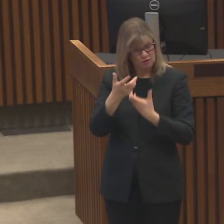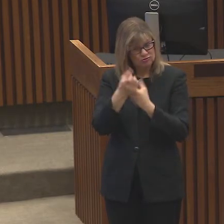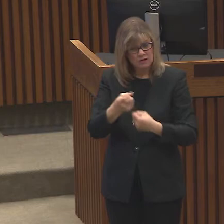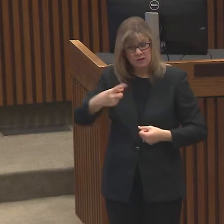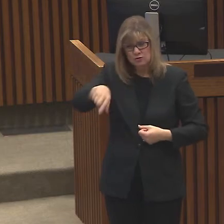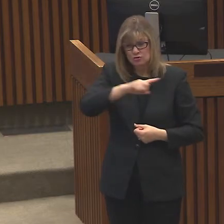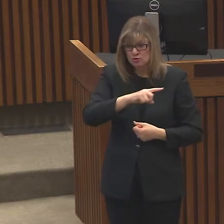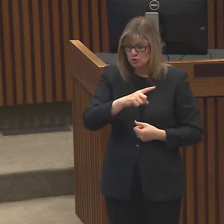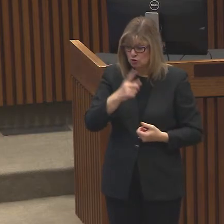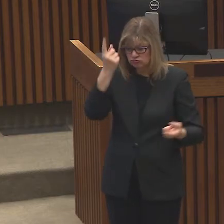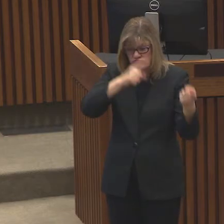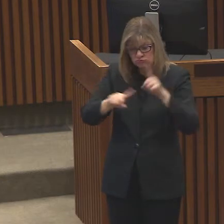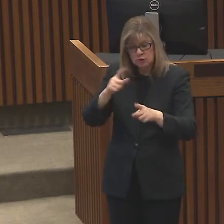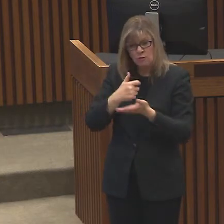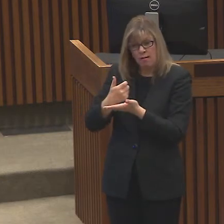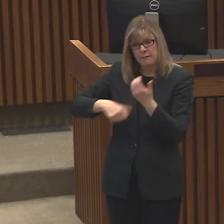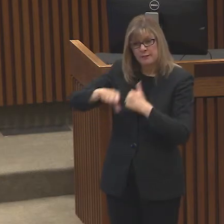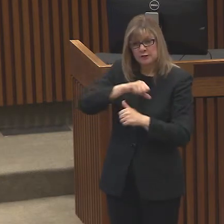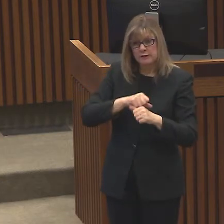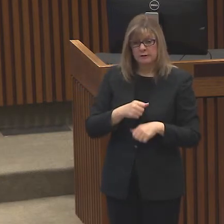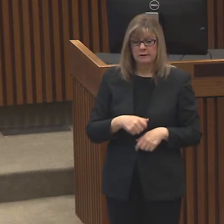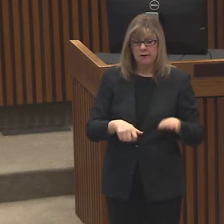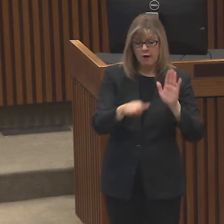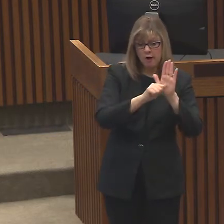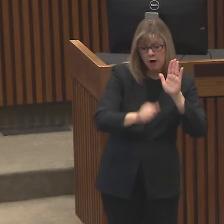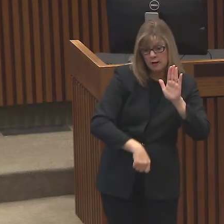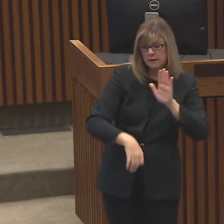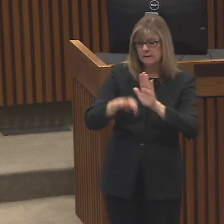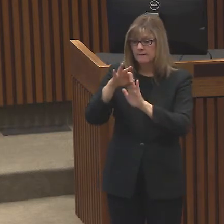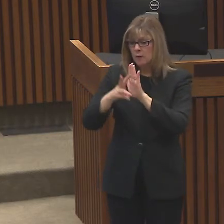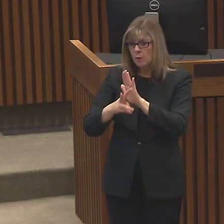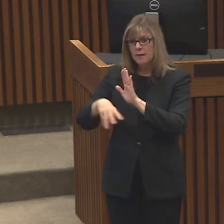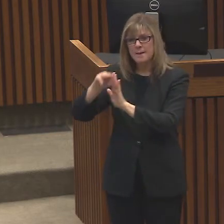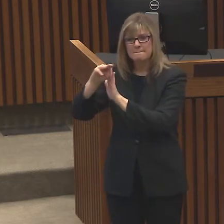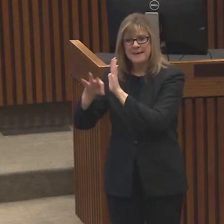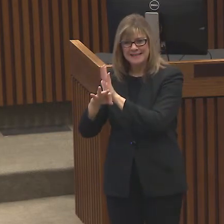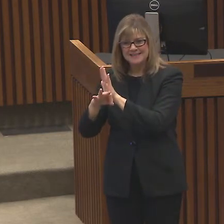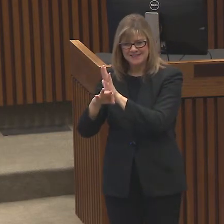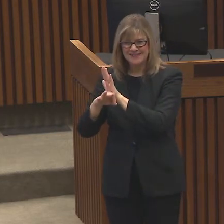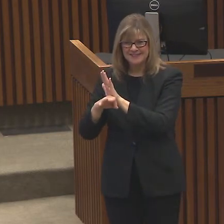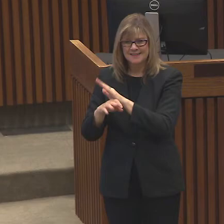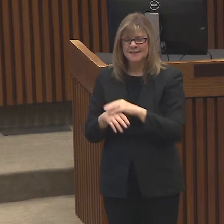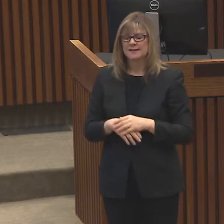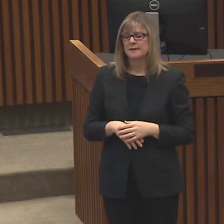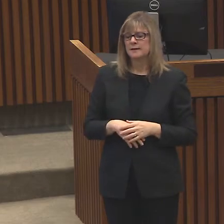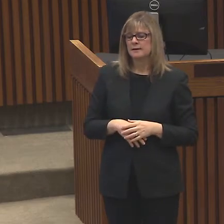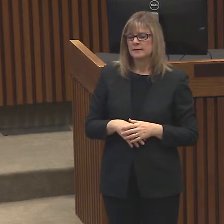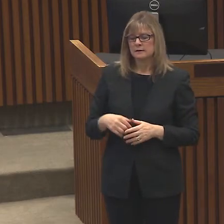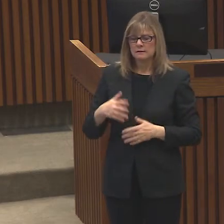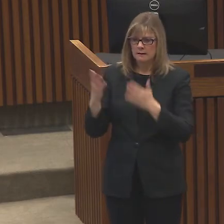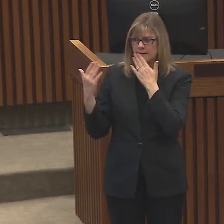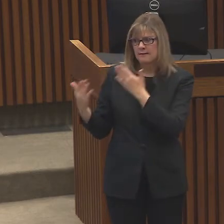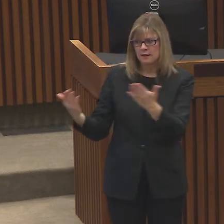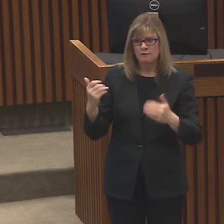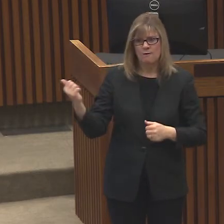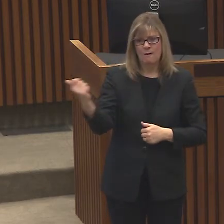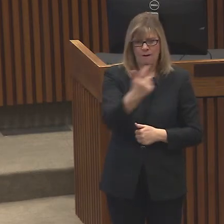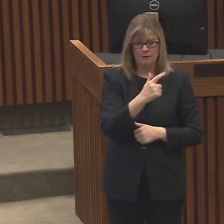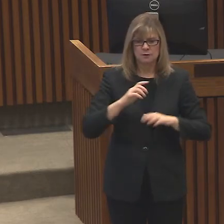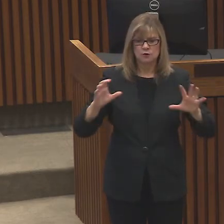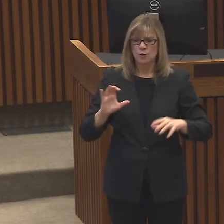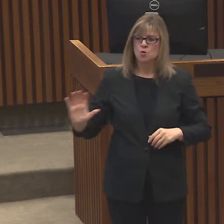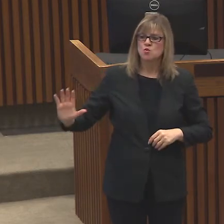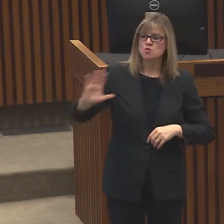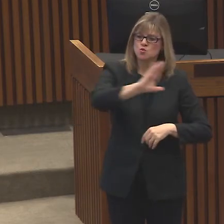From Arlington to Fort Worth to Mansfields, thank you for everyone doing their part to make our